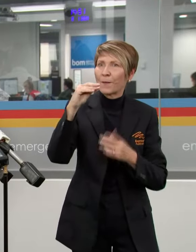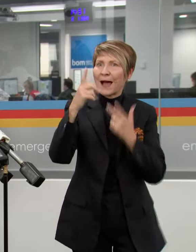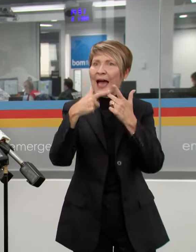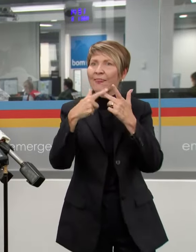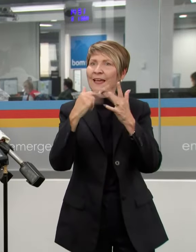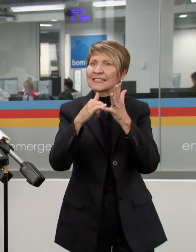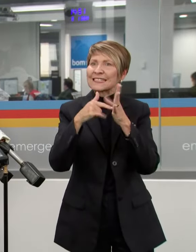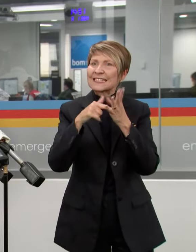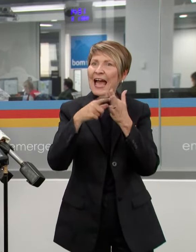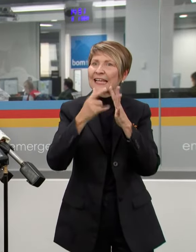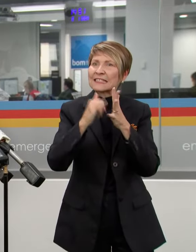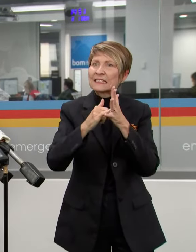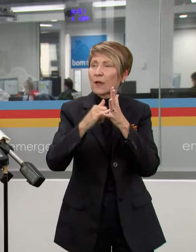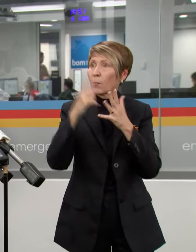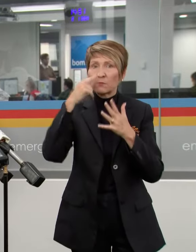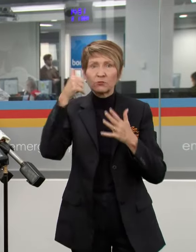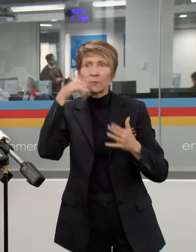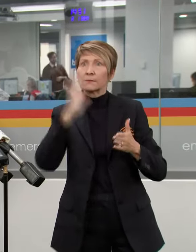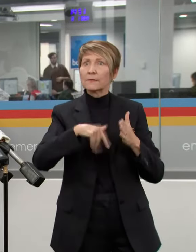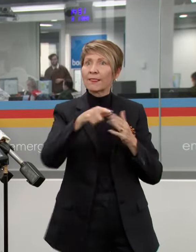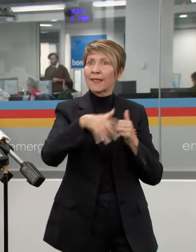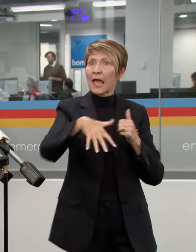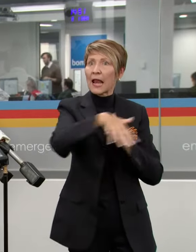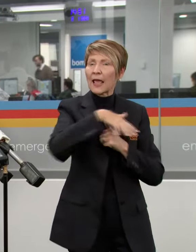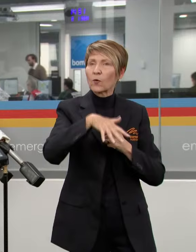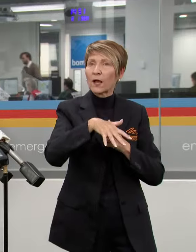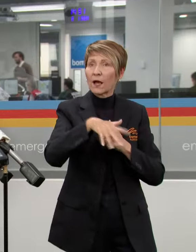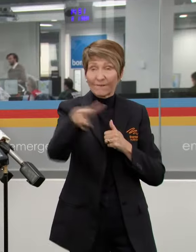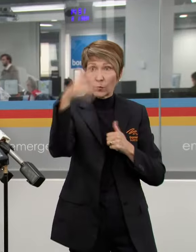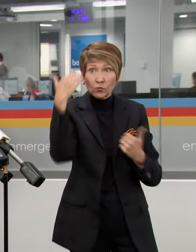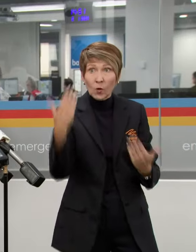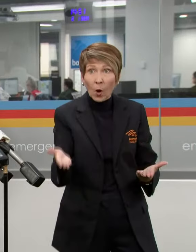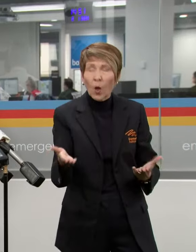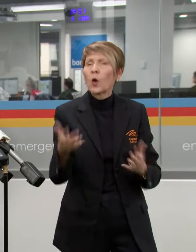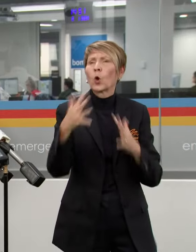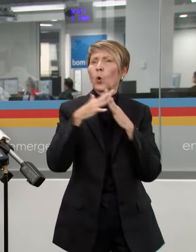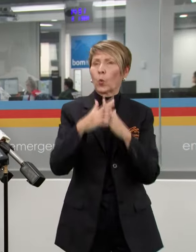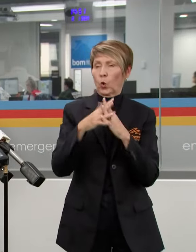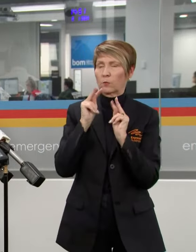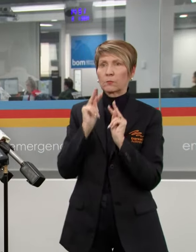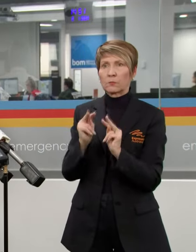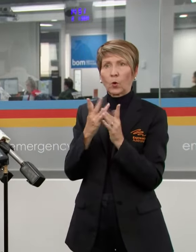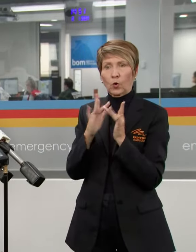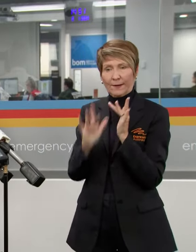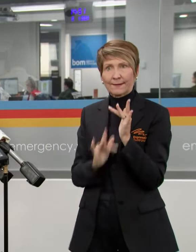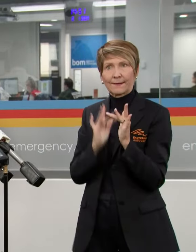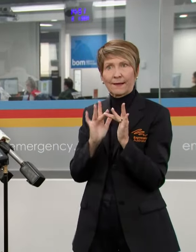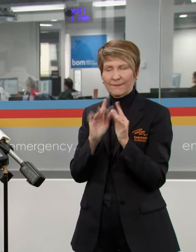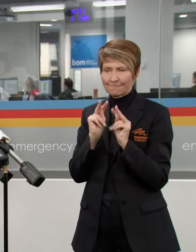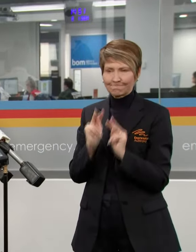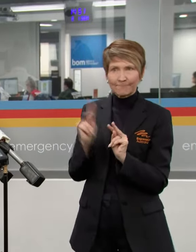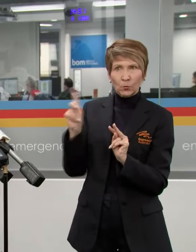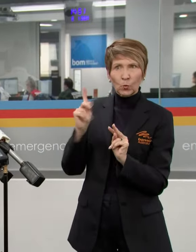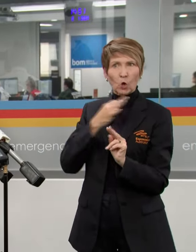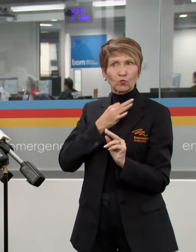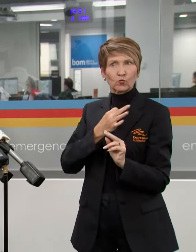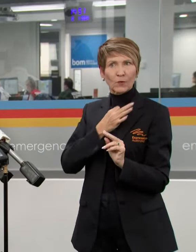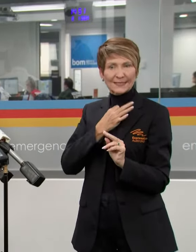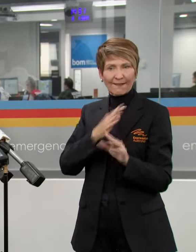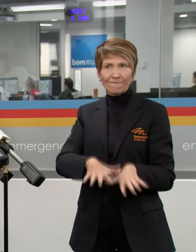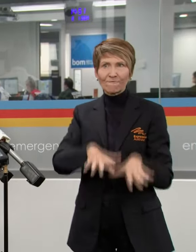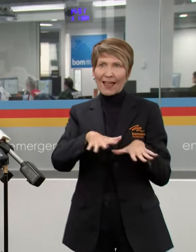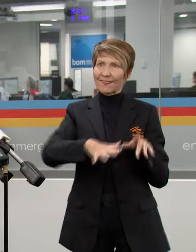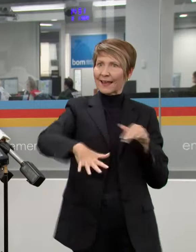particularly, log on, have a look at the SES site, have a look at the area, what the flood risk is, and then prepare accordingly. Do you